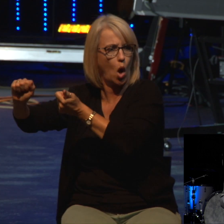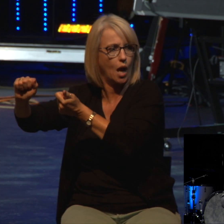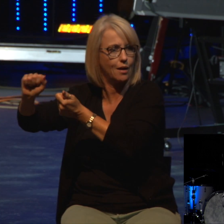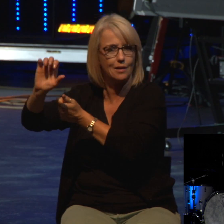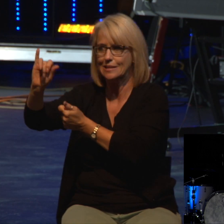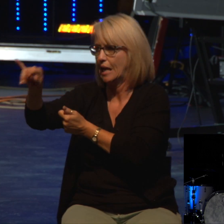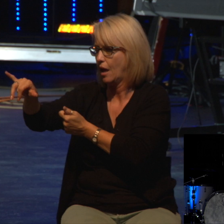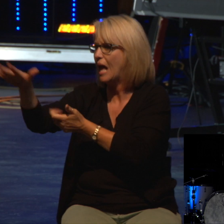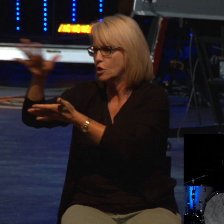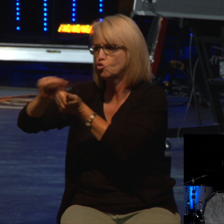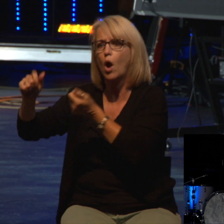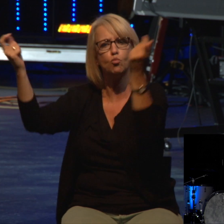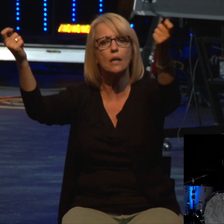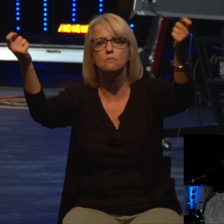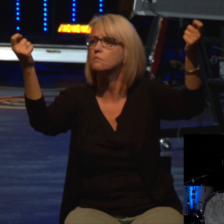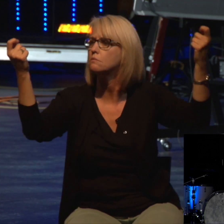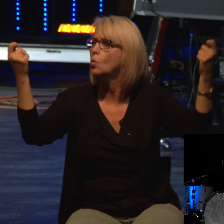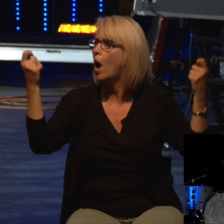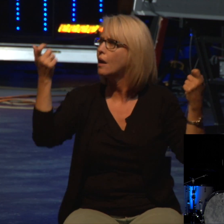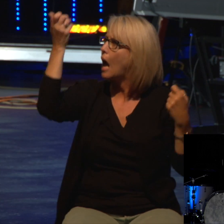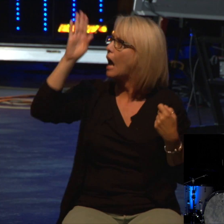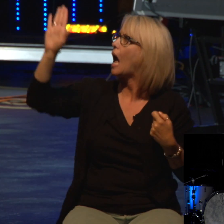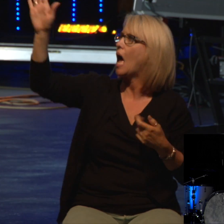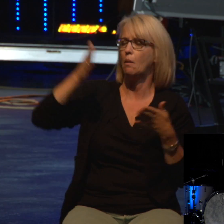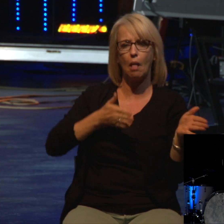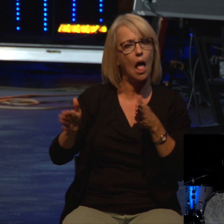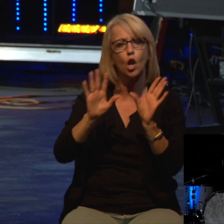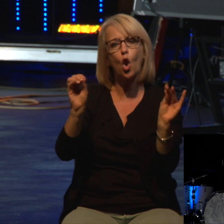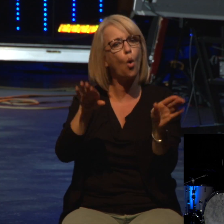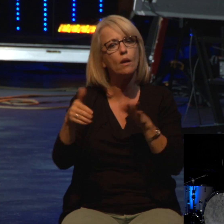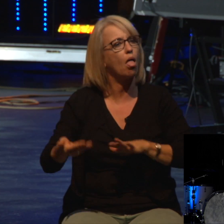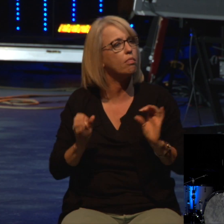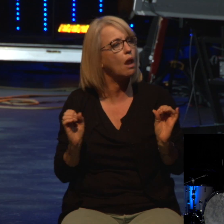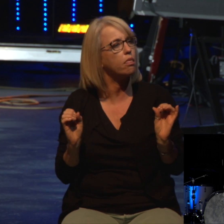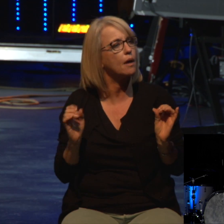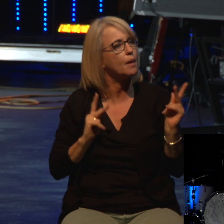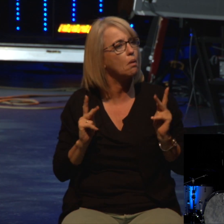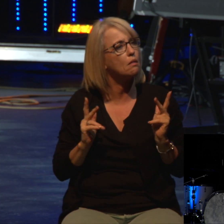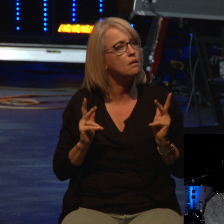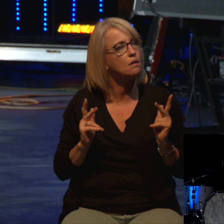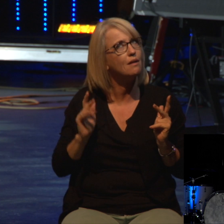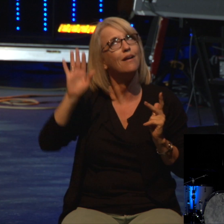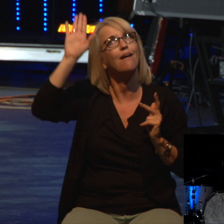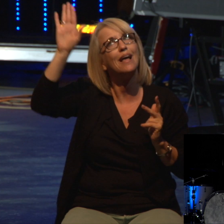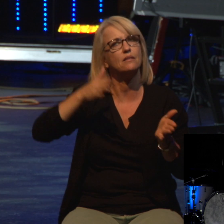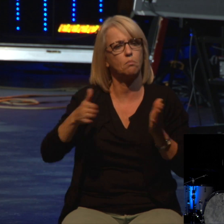that. They won the battle without a loss but there was really no miracle